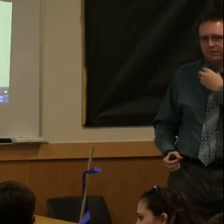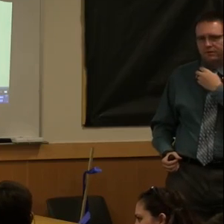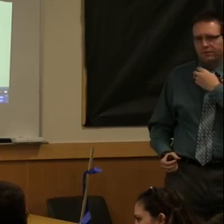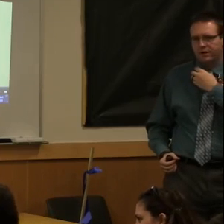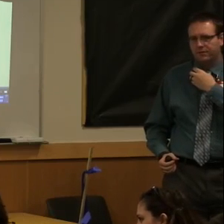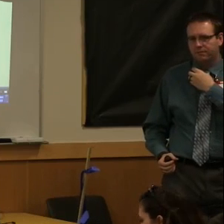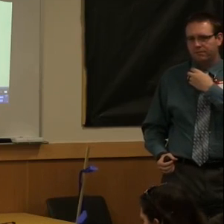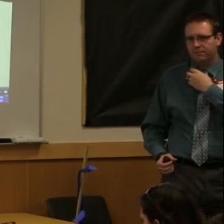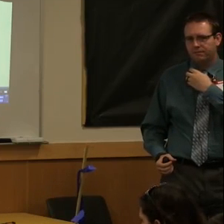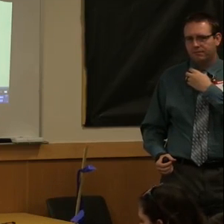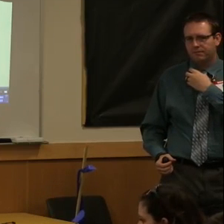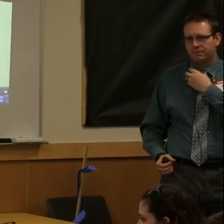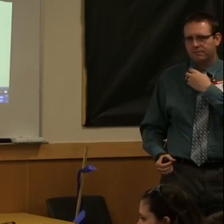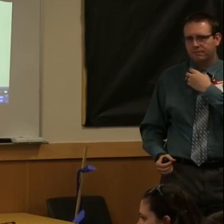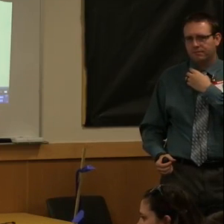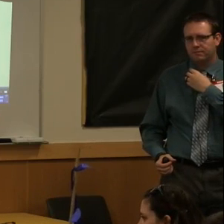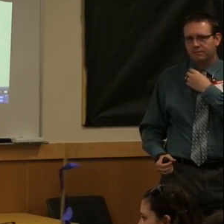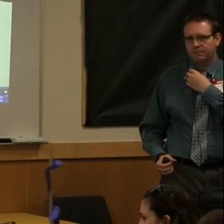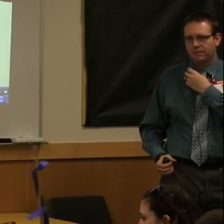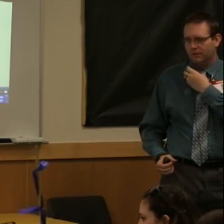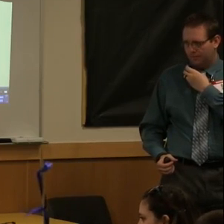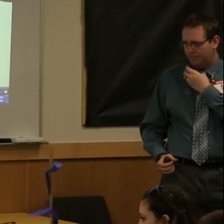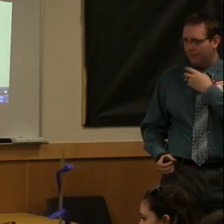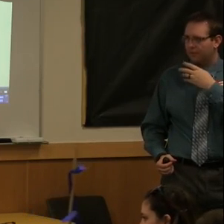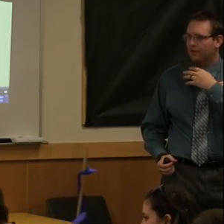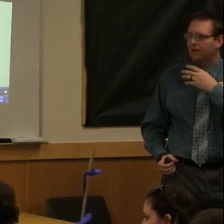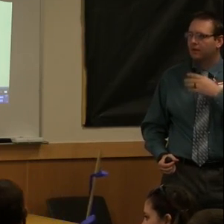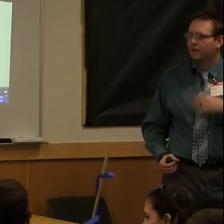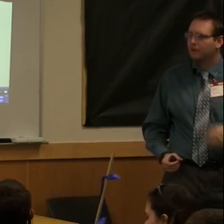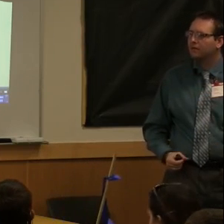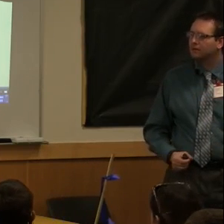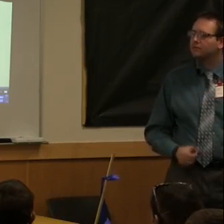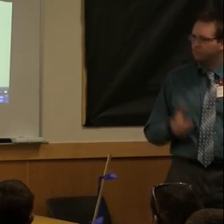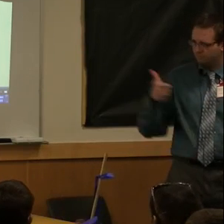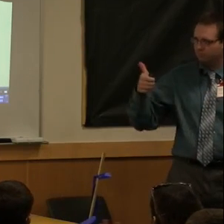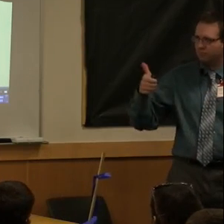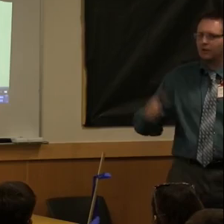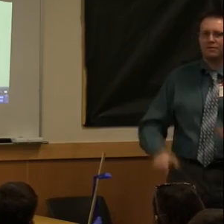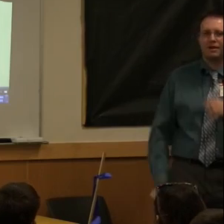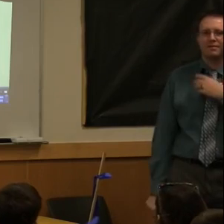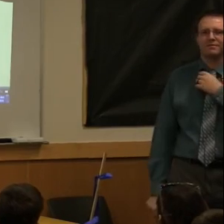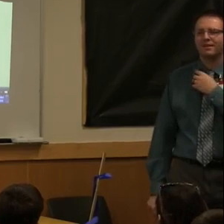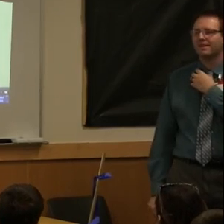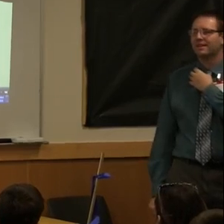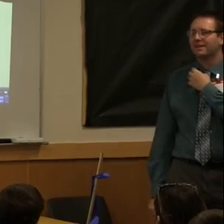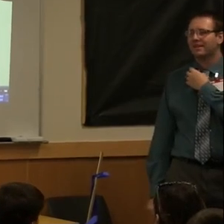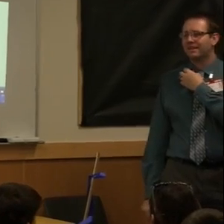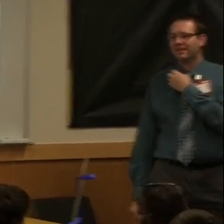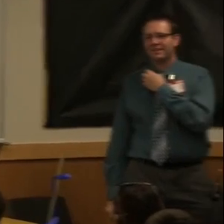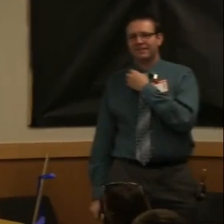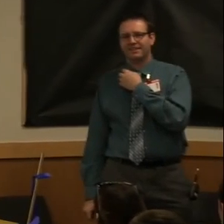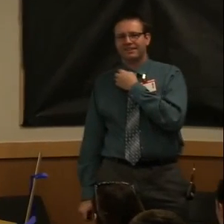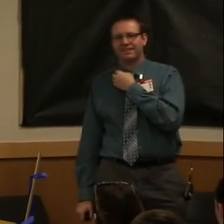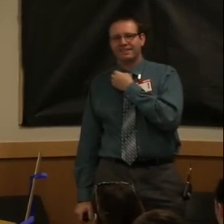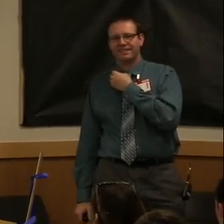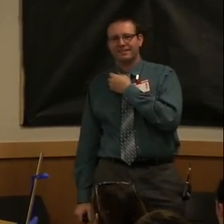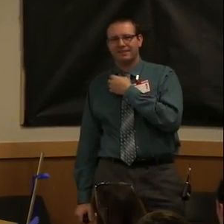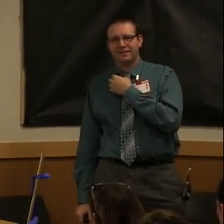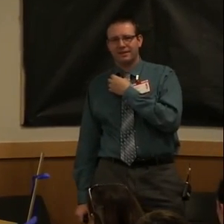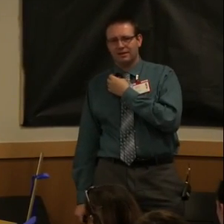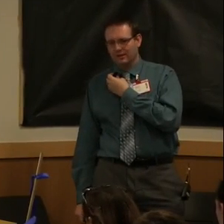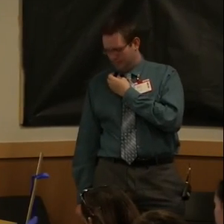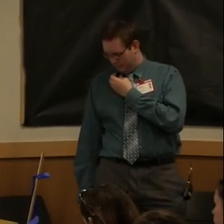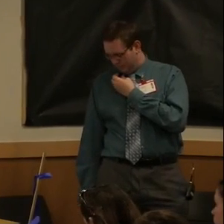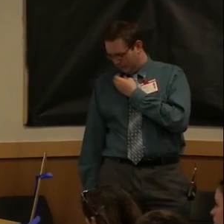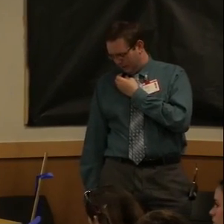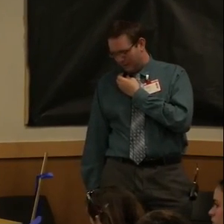Okay, is the microphone working? We're waiting for you. it up for you. We're going to jump it up for you. No problem. No, no.